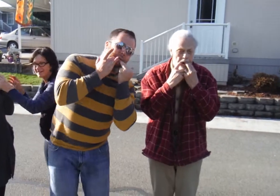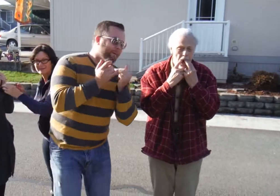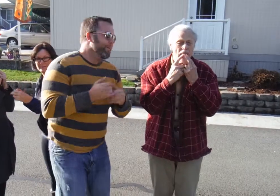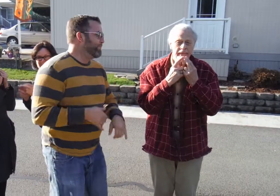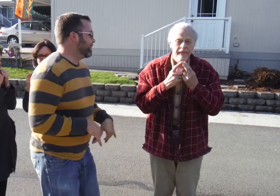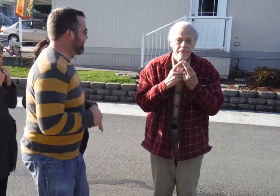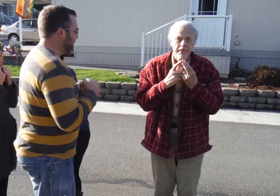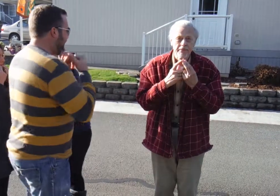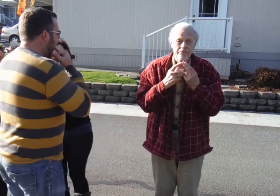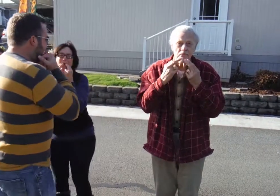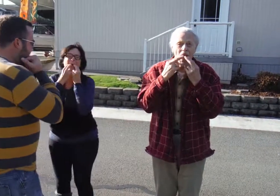Oh, there you go.